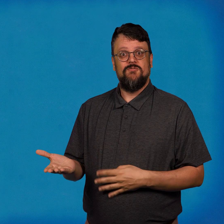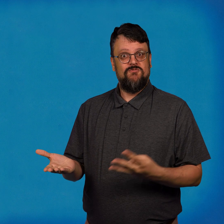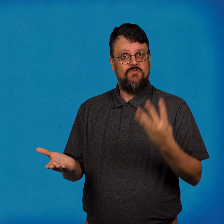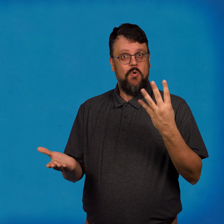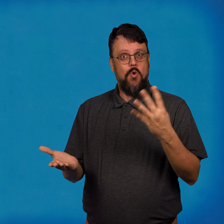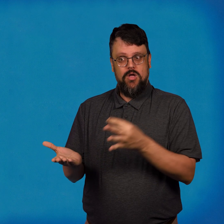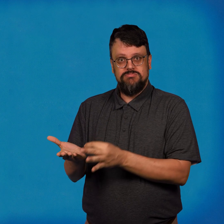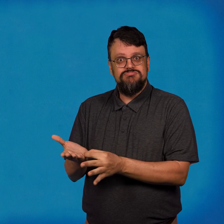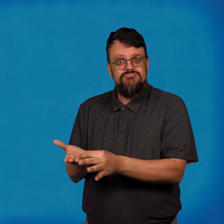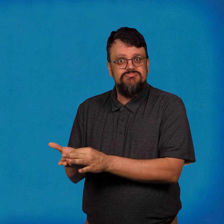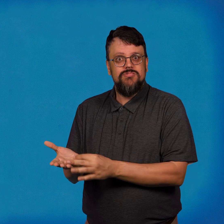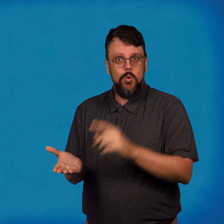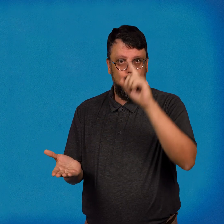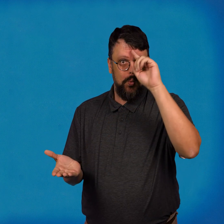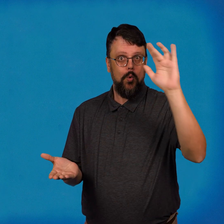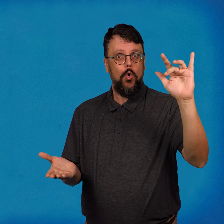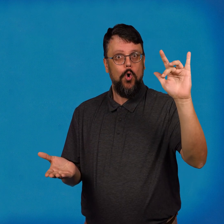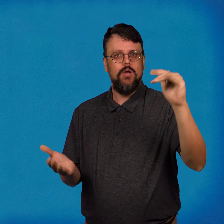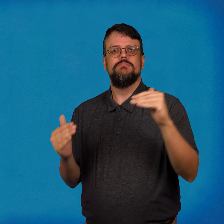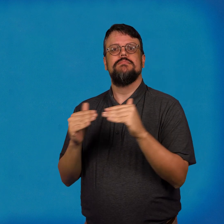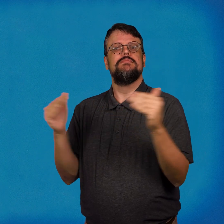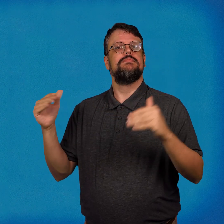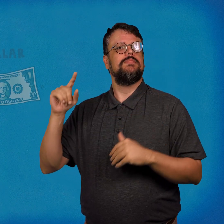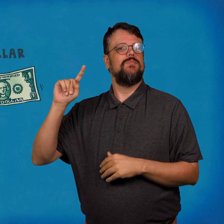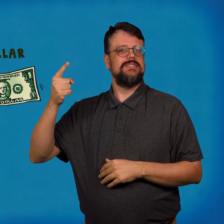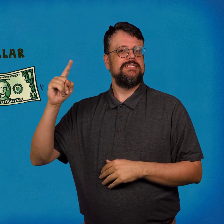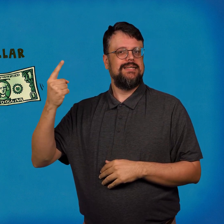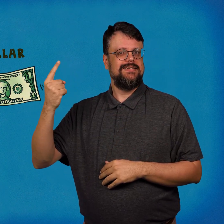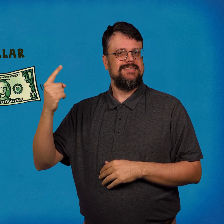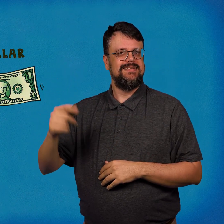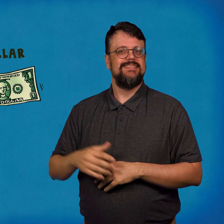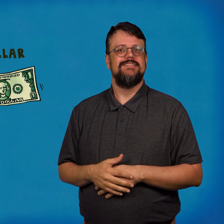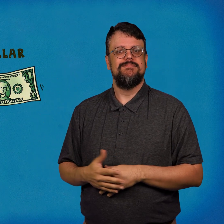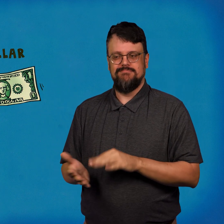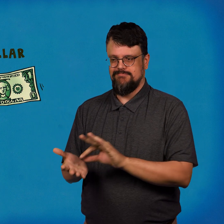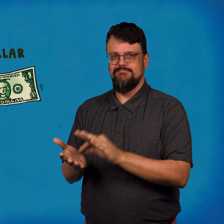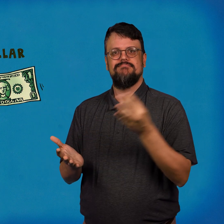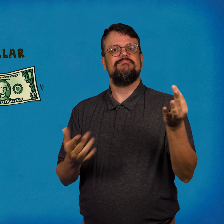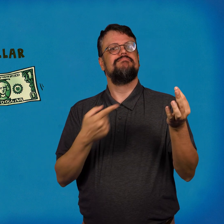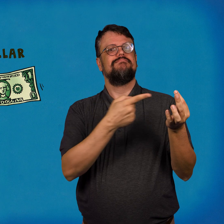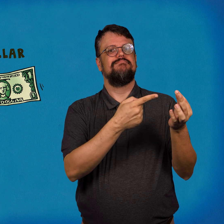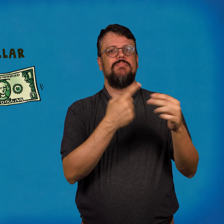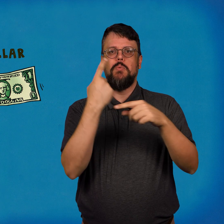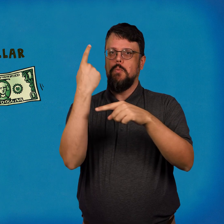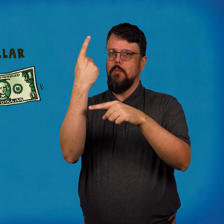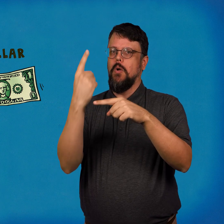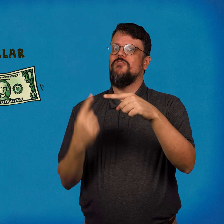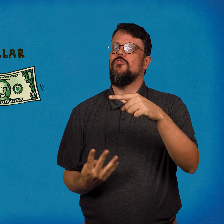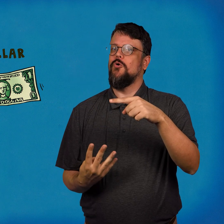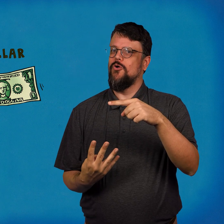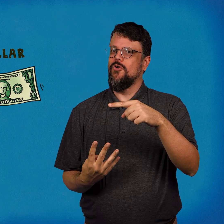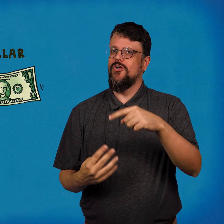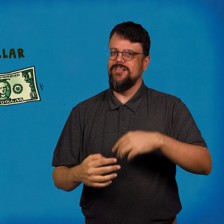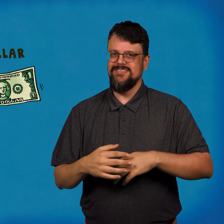There are four quarters in a dollar. Each quarter is one fourth of a dollar.